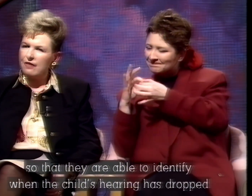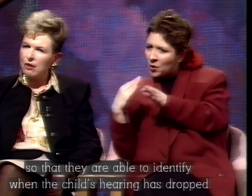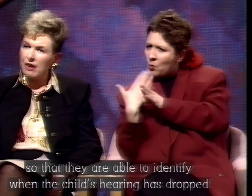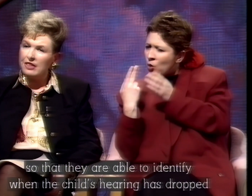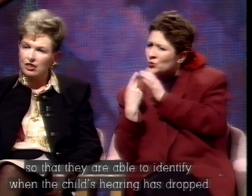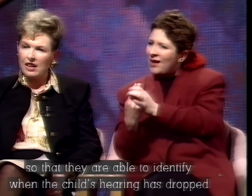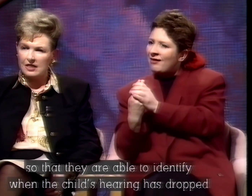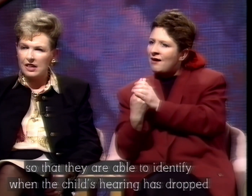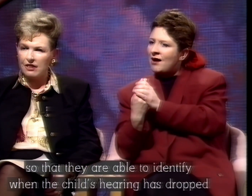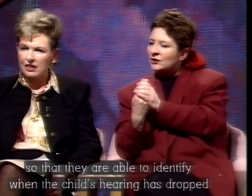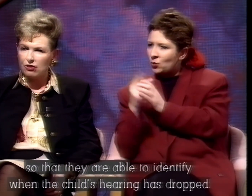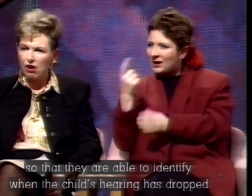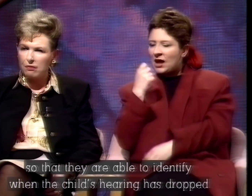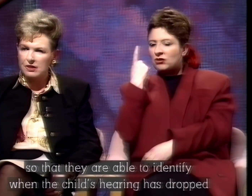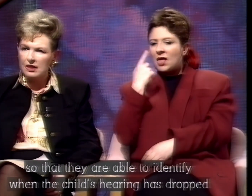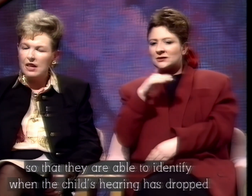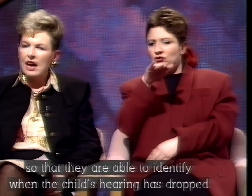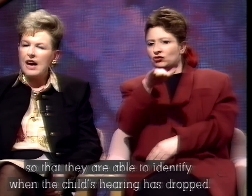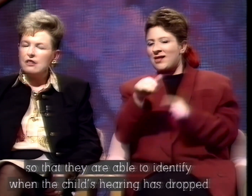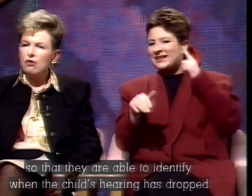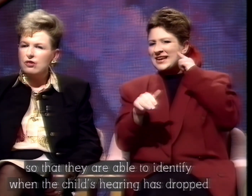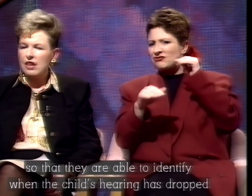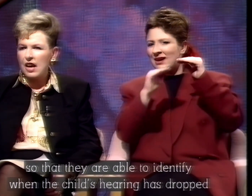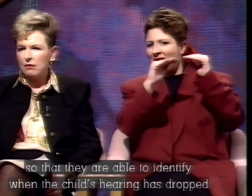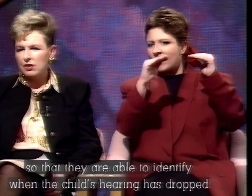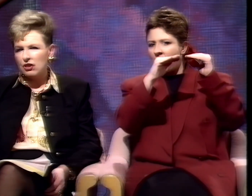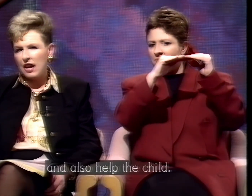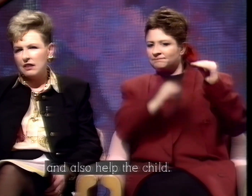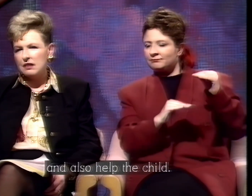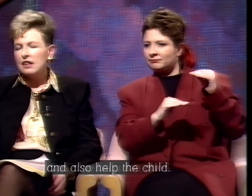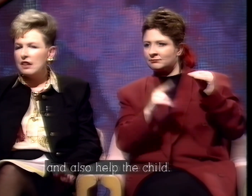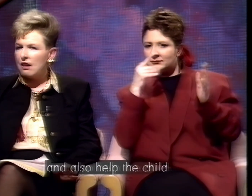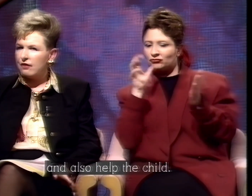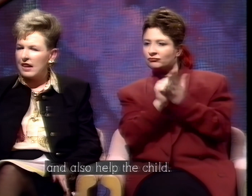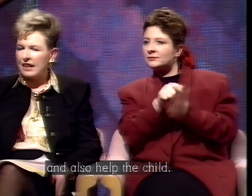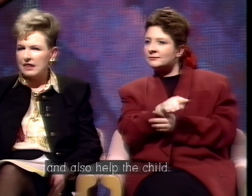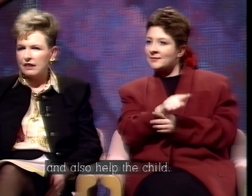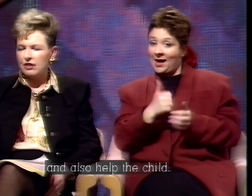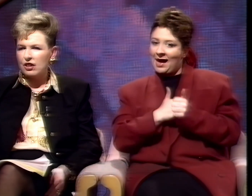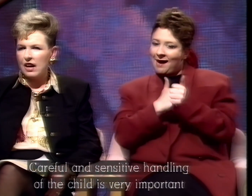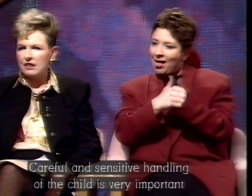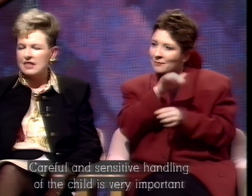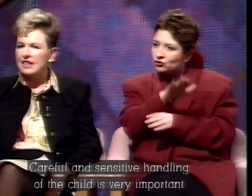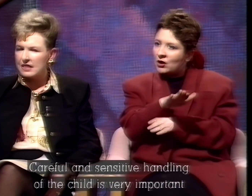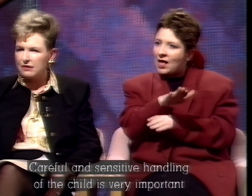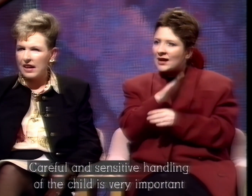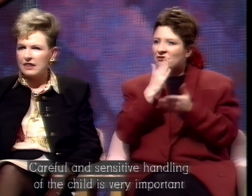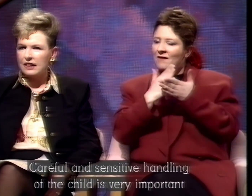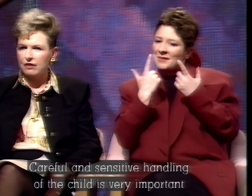when the child's hearing has dropped, and also help the child. Careful handling of the child, sensitive handling of the